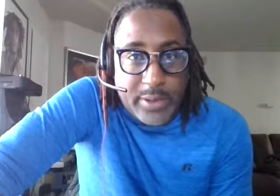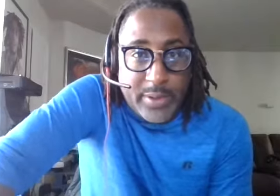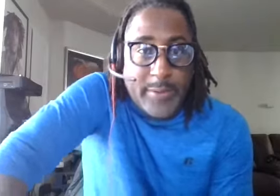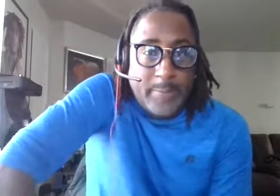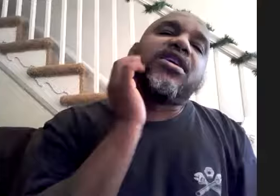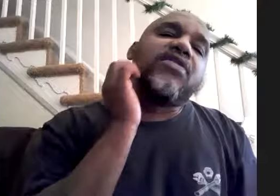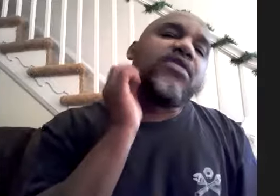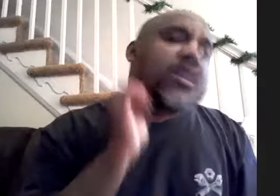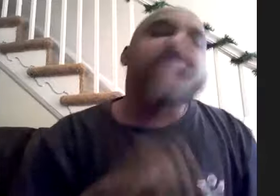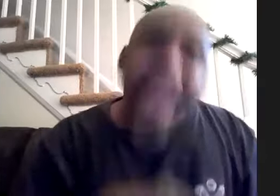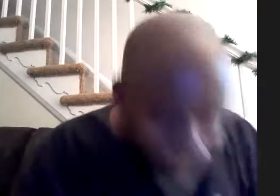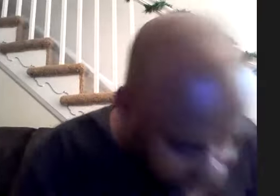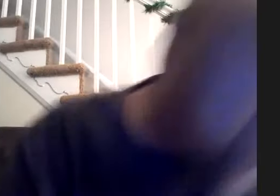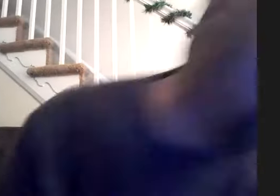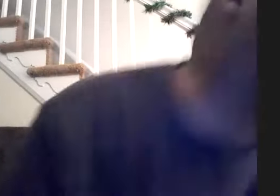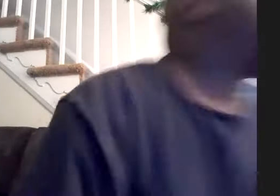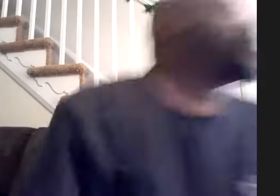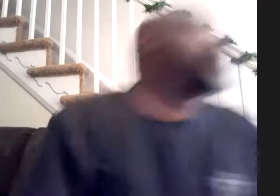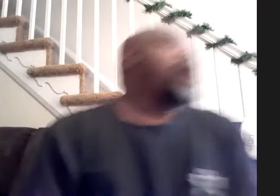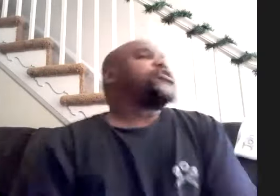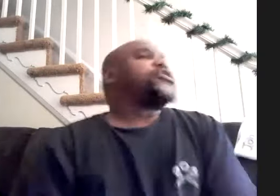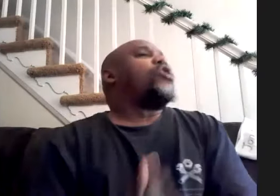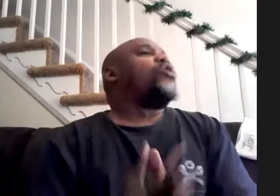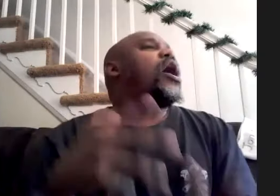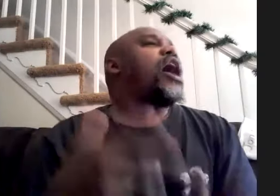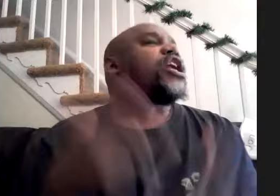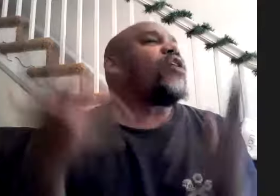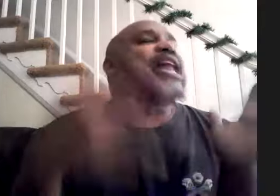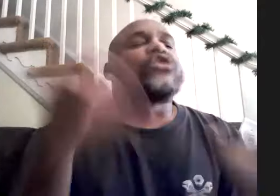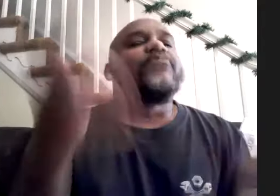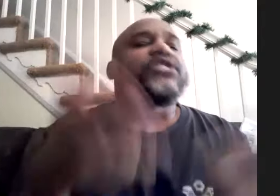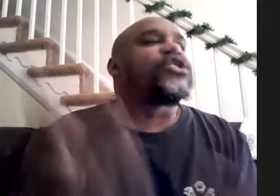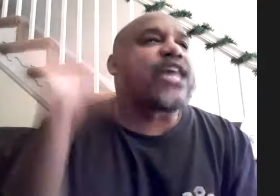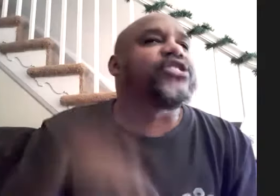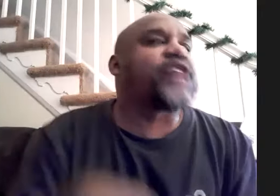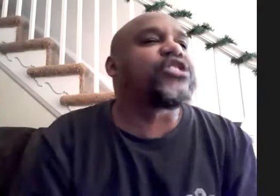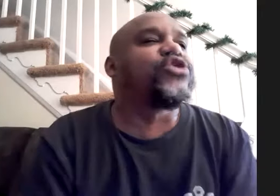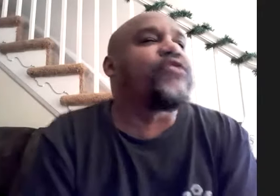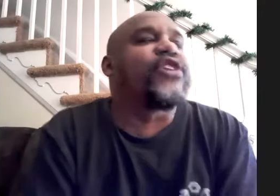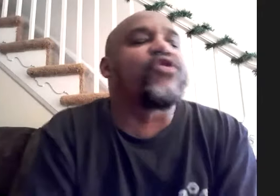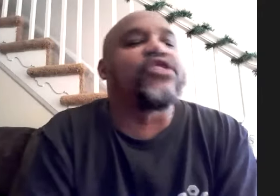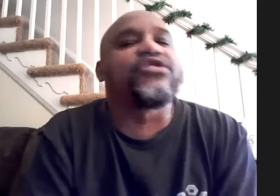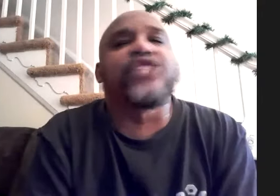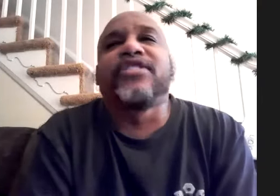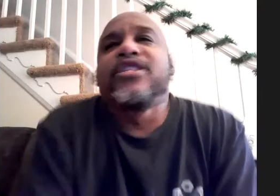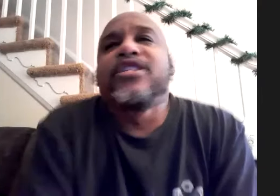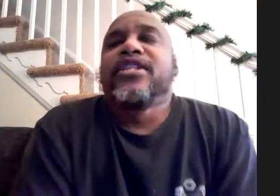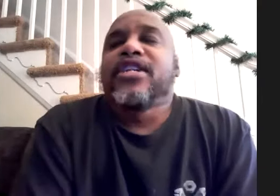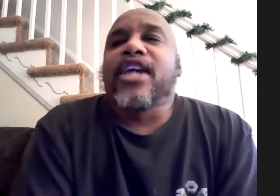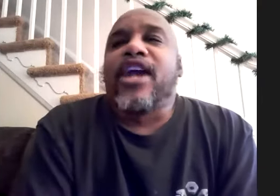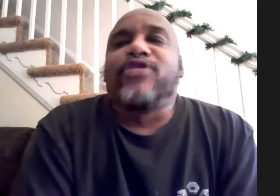yes yes and so i you know i answered a bunch of his questions he was asking trivia questions and you